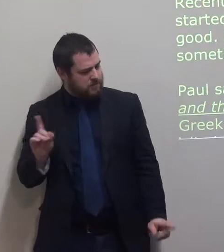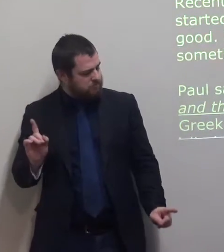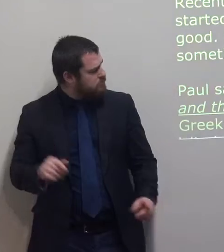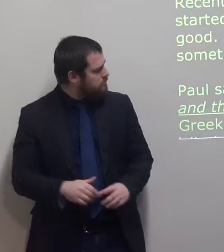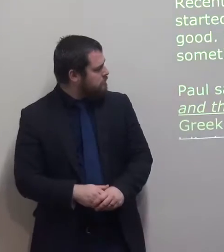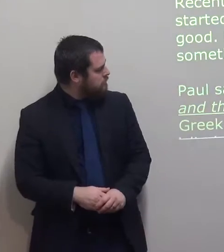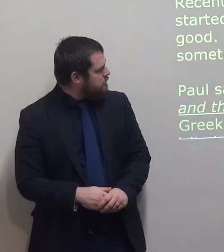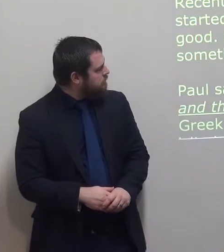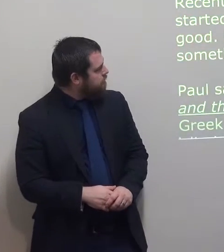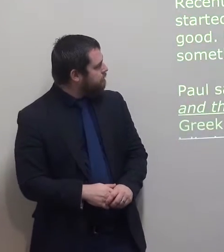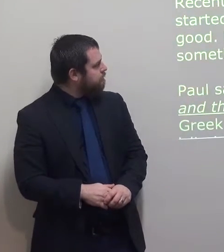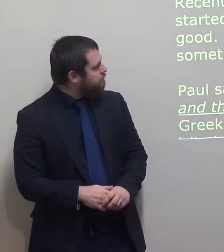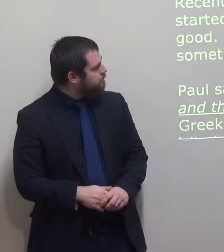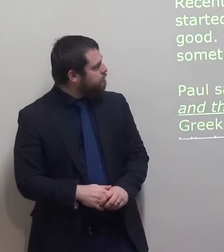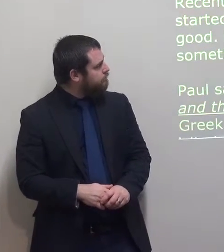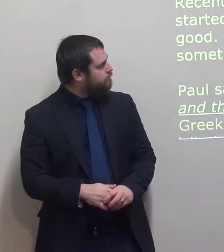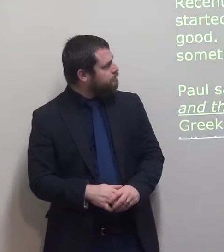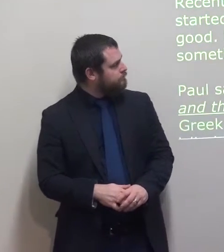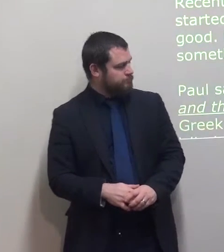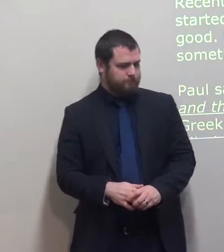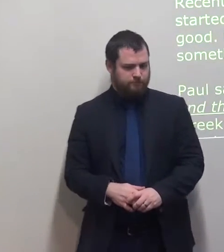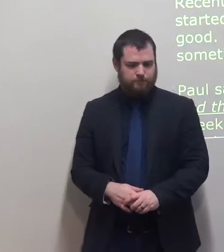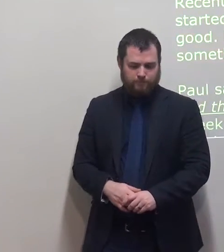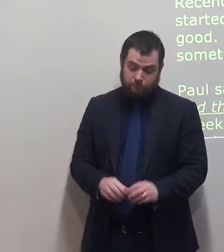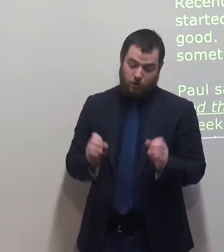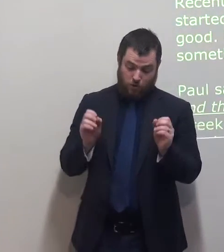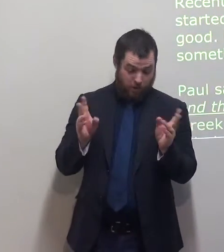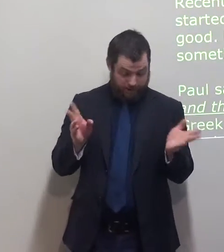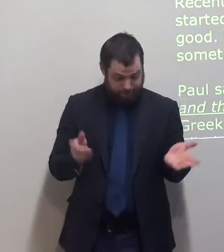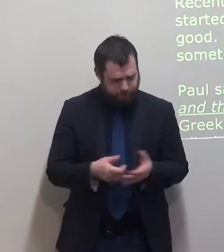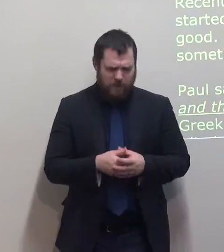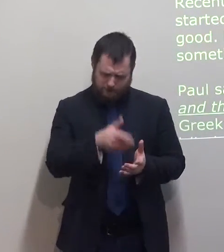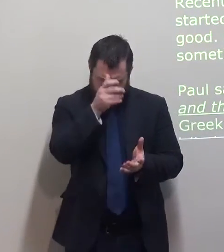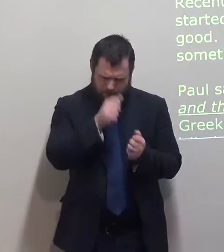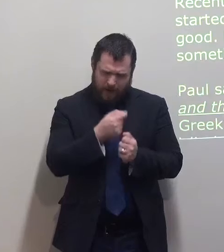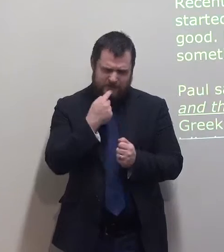Recently, more people have started to learn doctrine. Do know